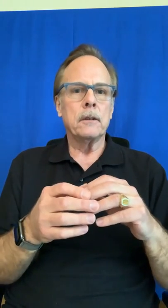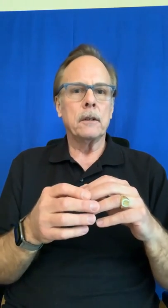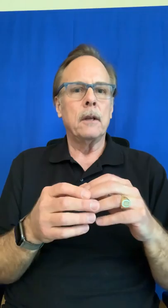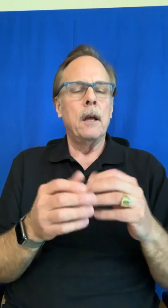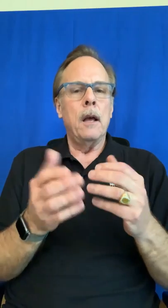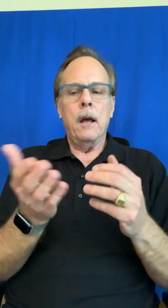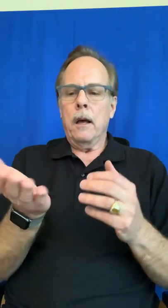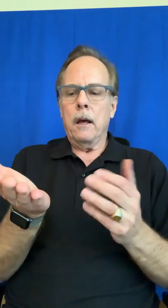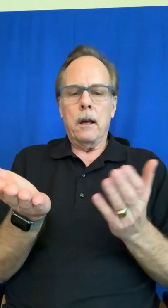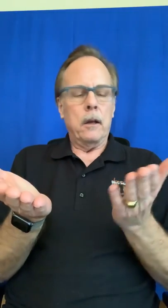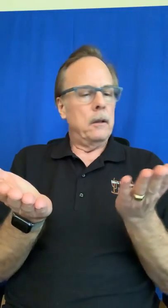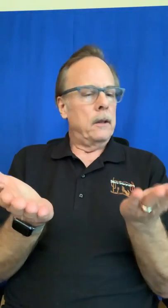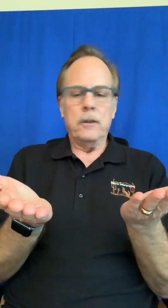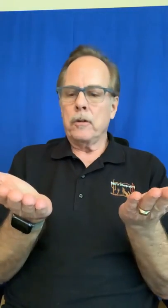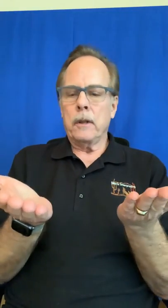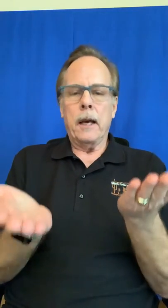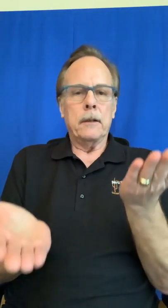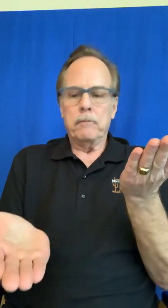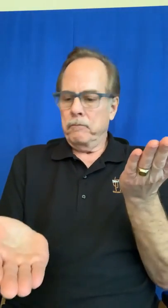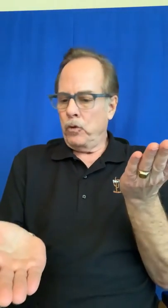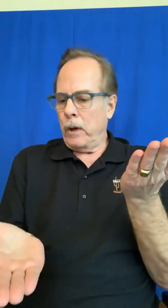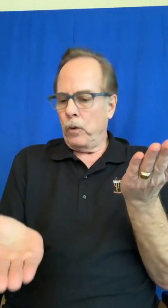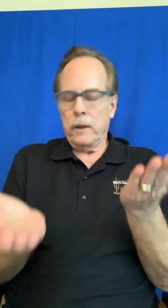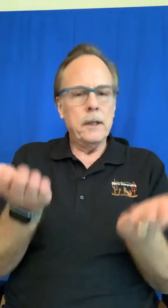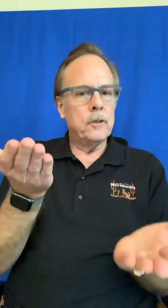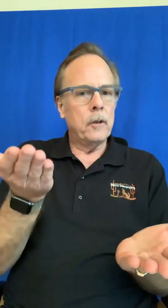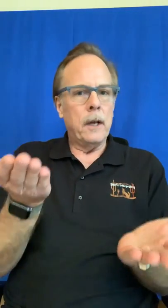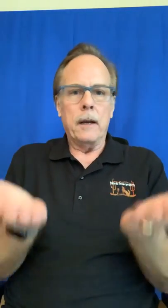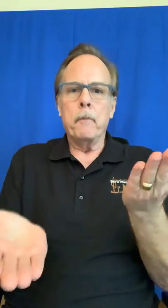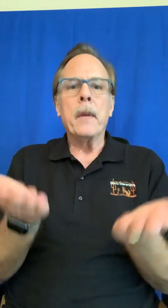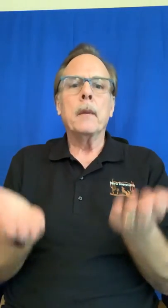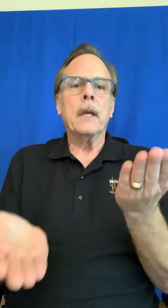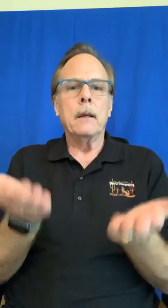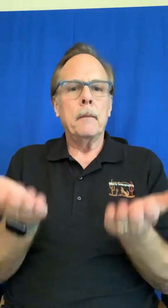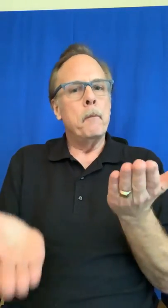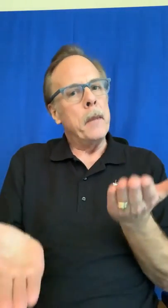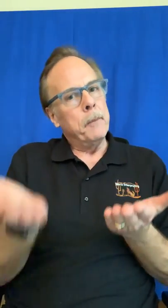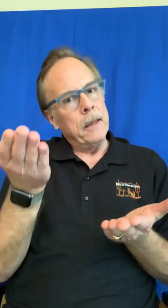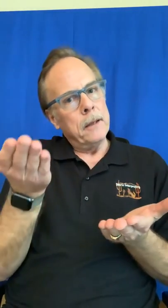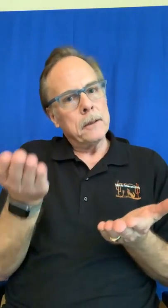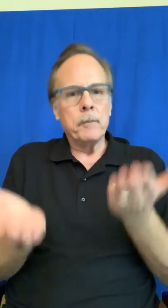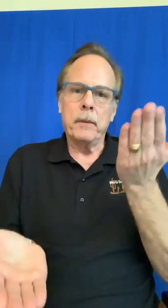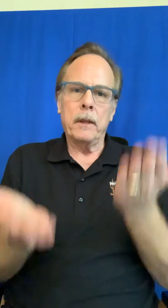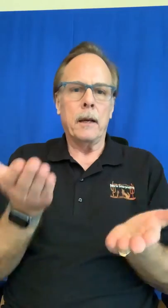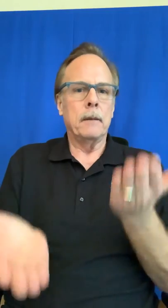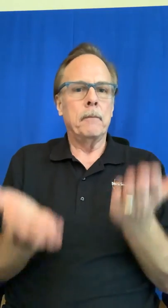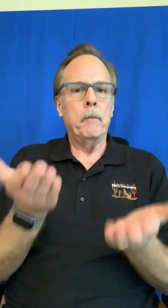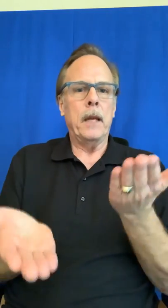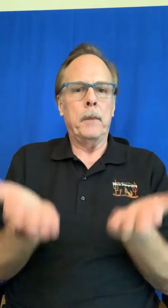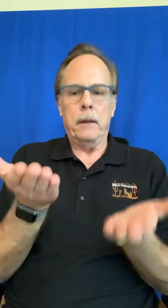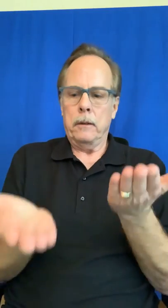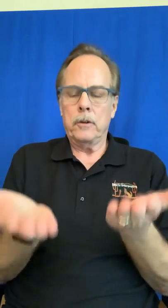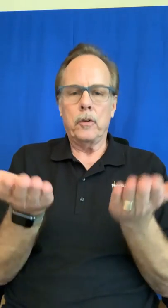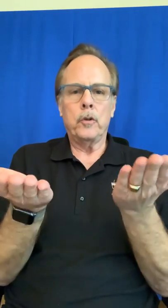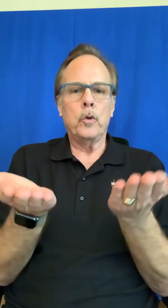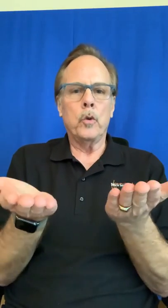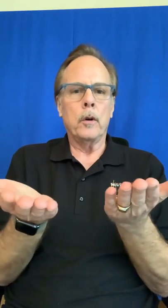uh this or that do I want this or that maybe maybe this maybe that maybe so you're